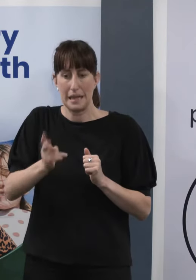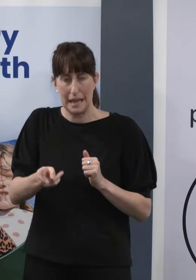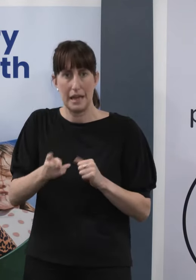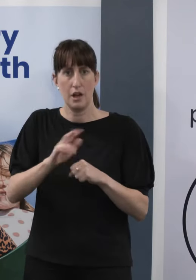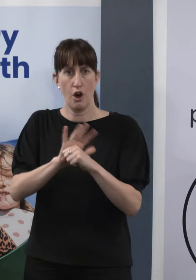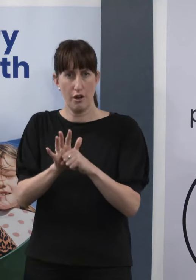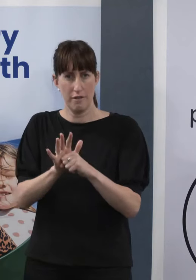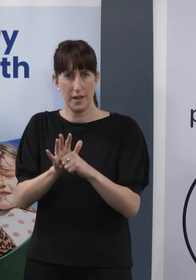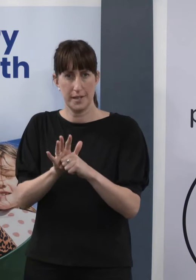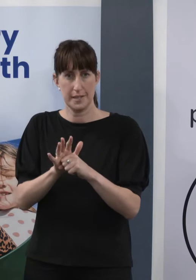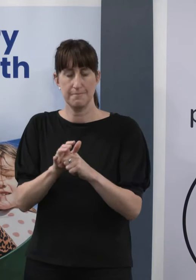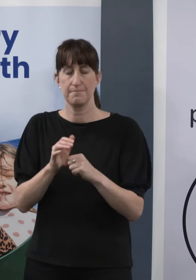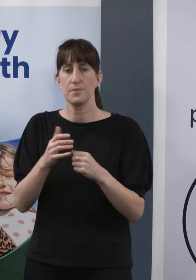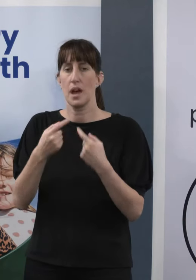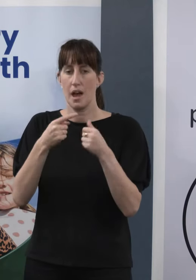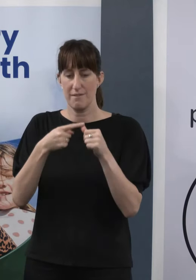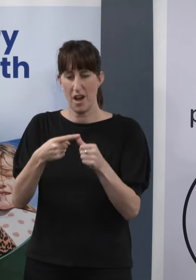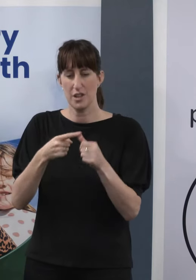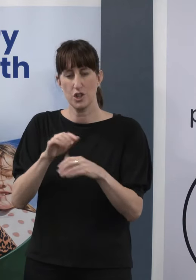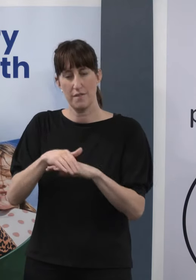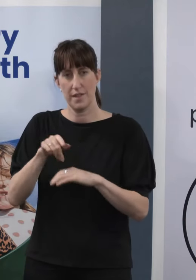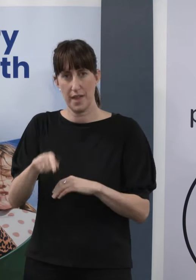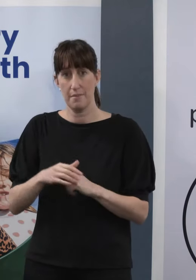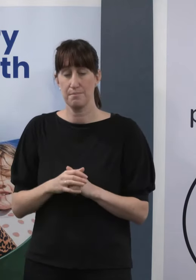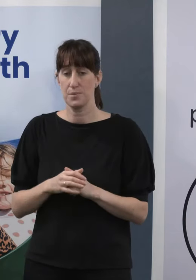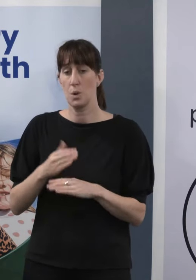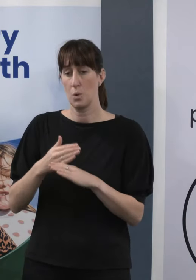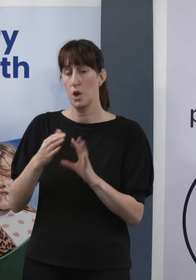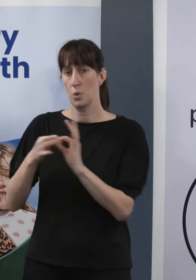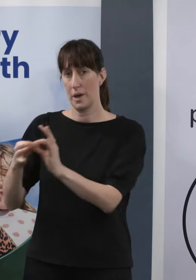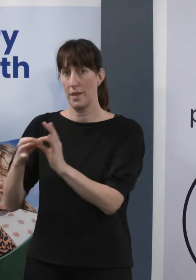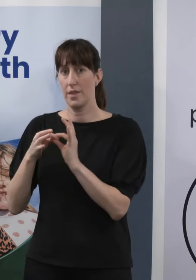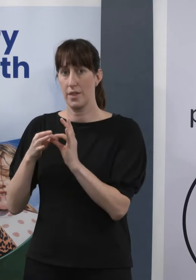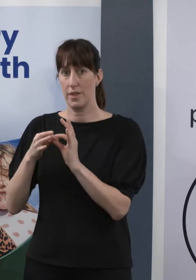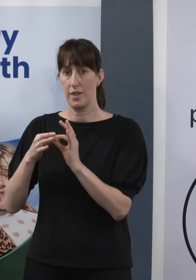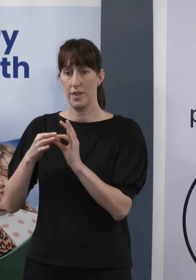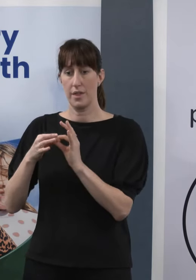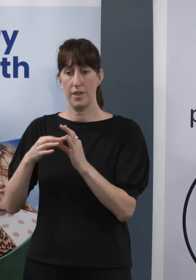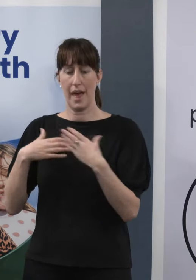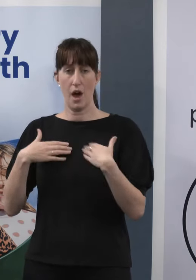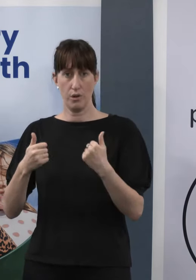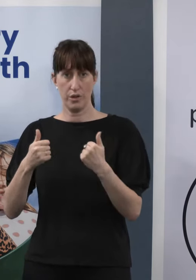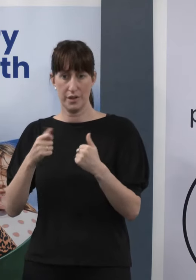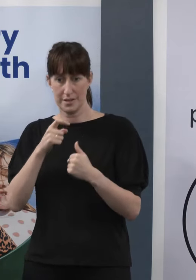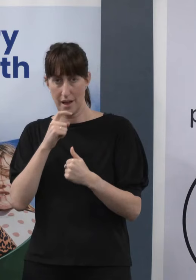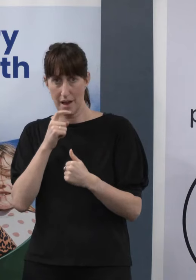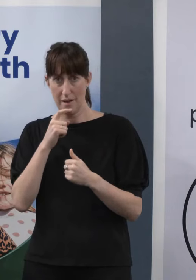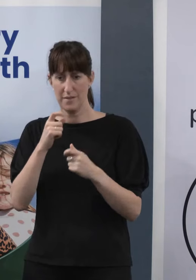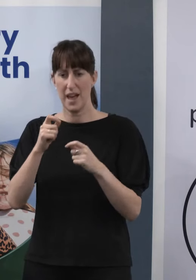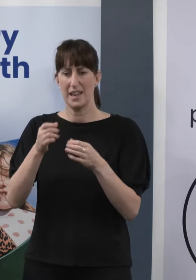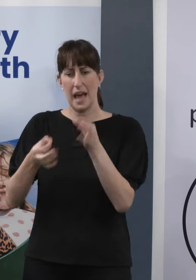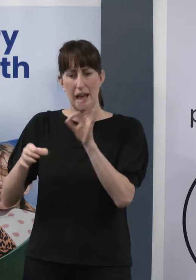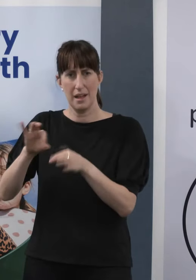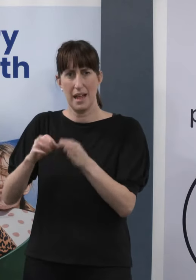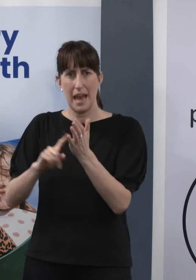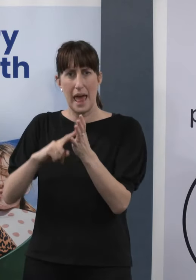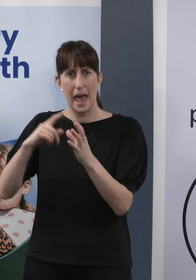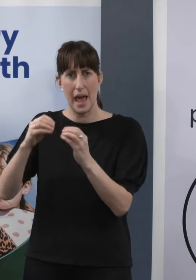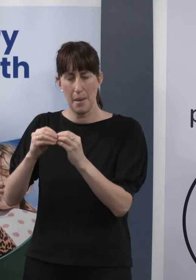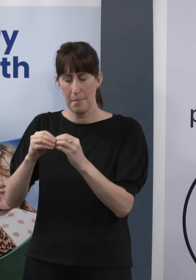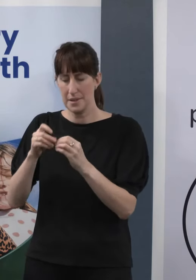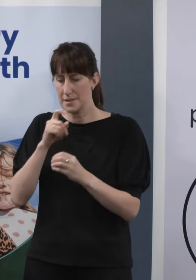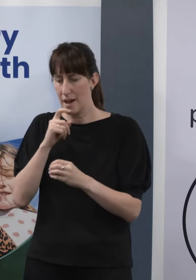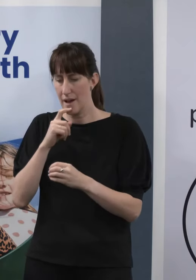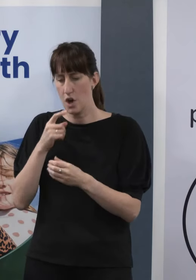we've been working hard with our public health colleagues and our laboratory colleagues to provide updated advice in the near future, we